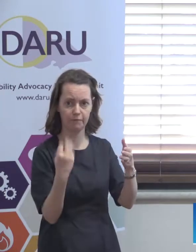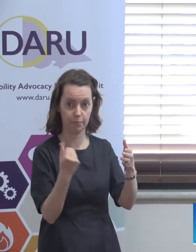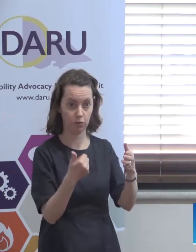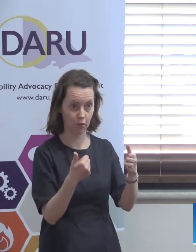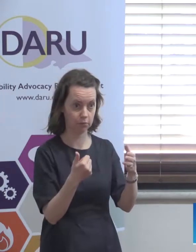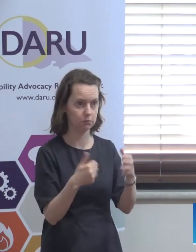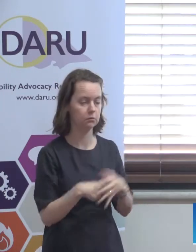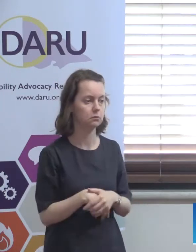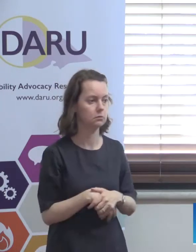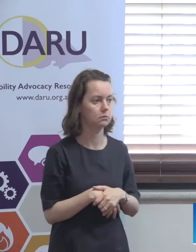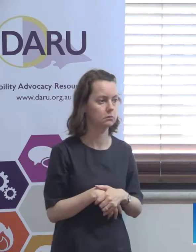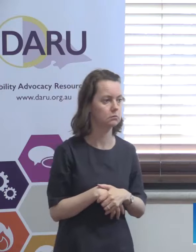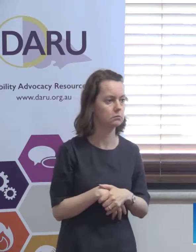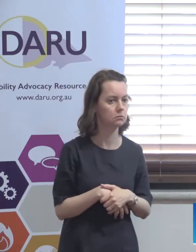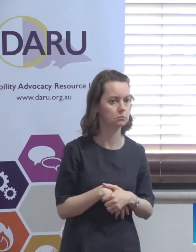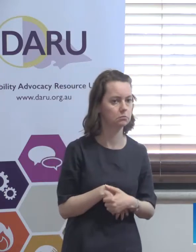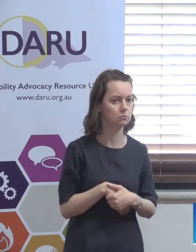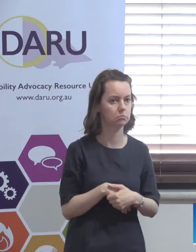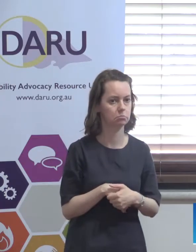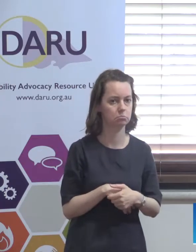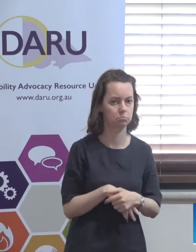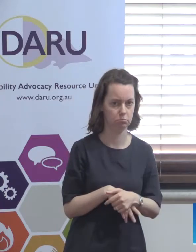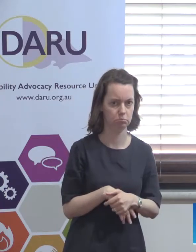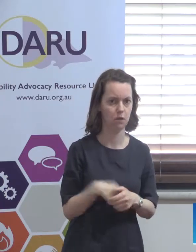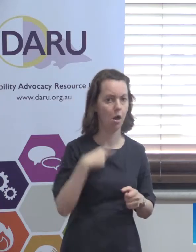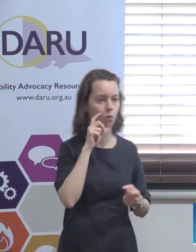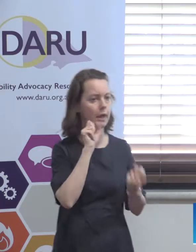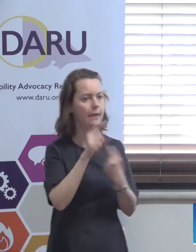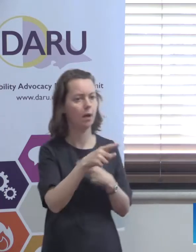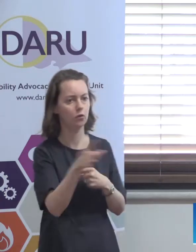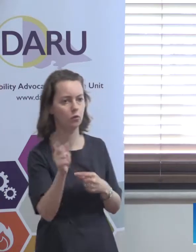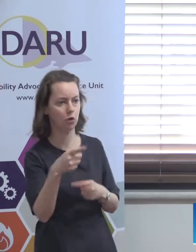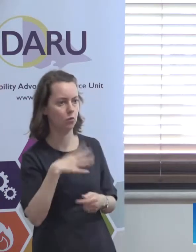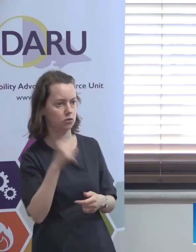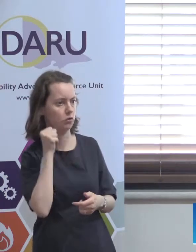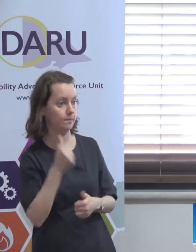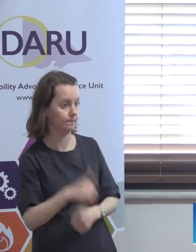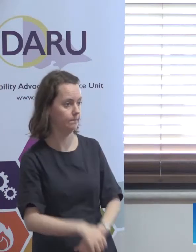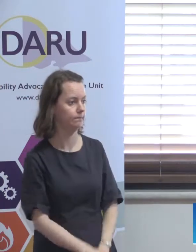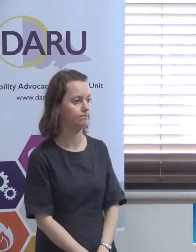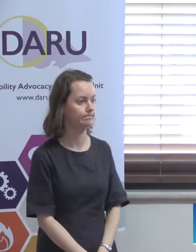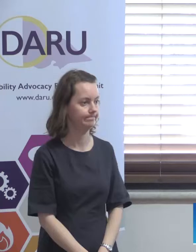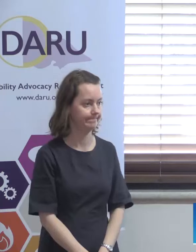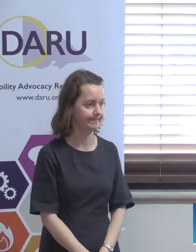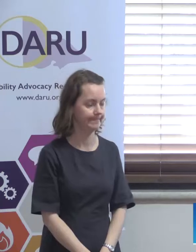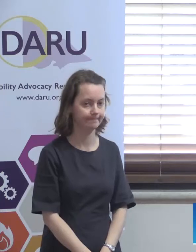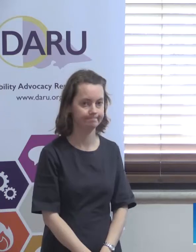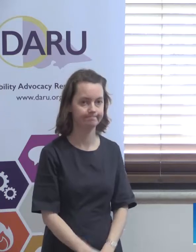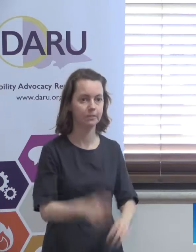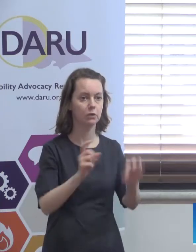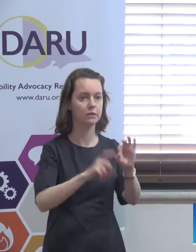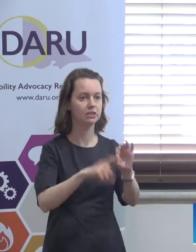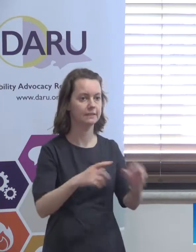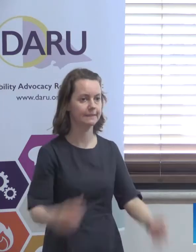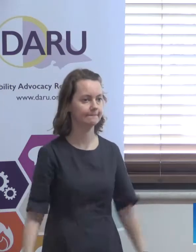but you're welcome to flick through them and I'm very happy to email you any of them that you're interested in. Anybody got any